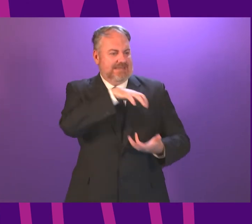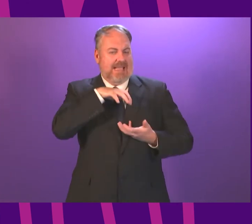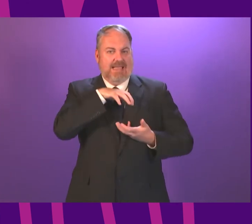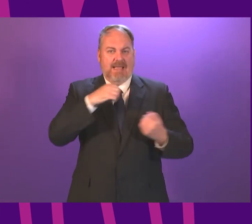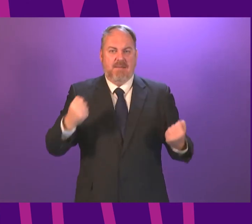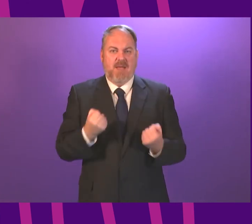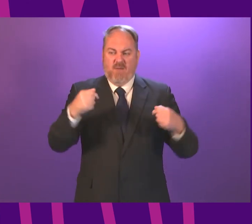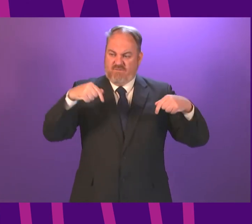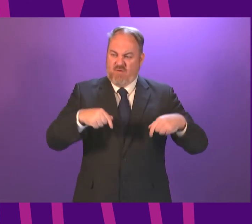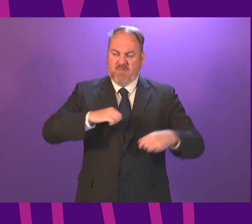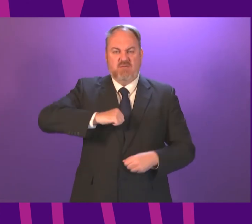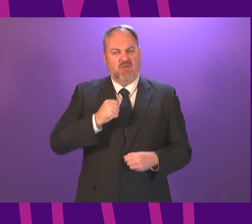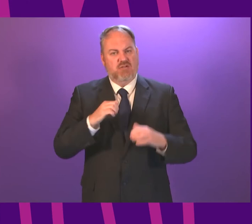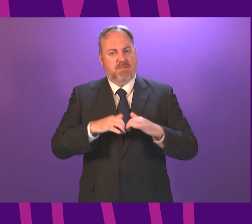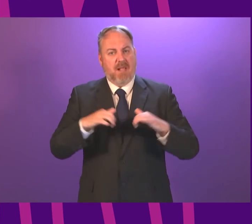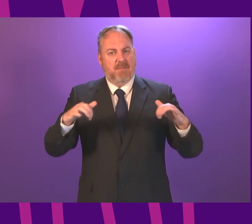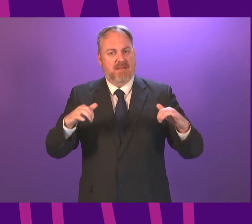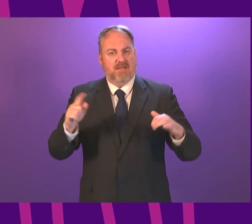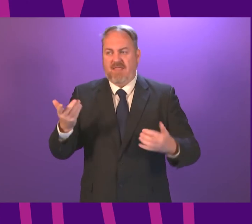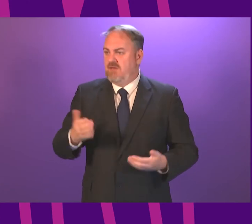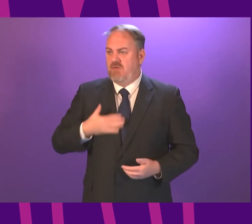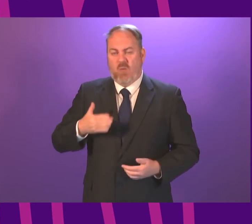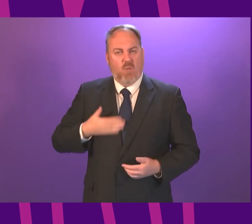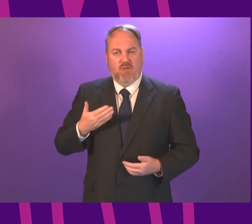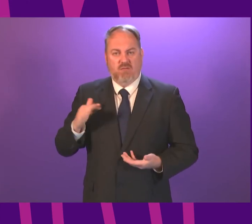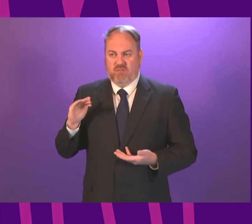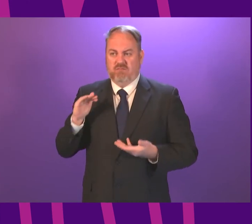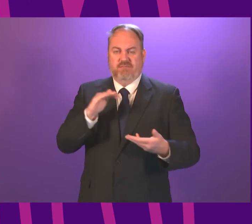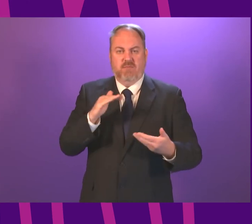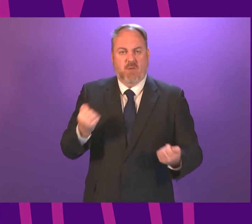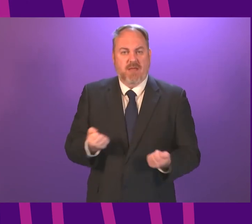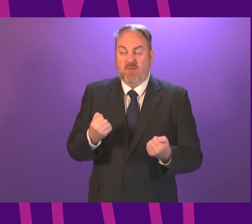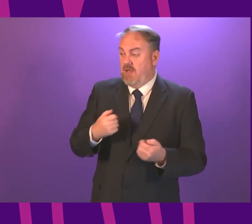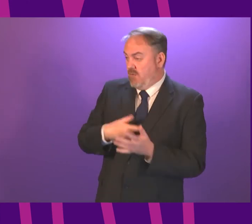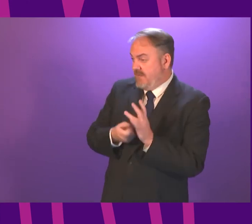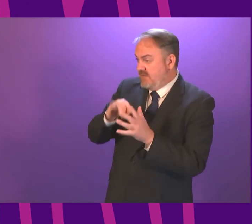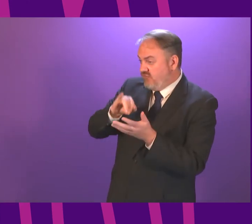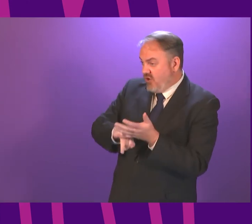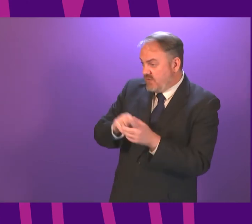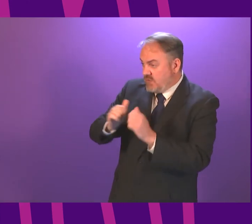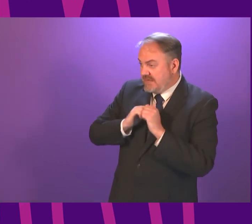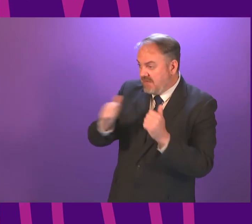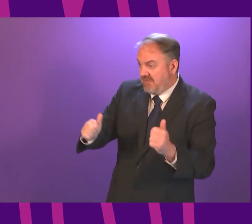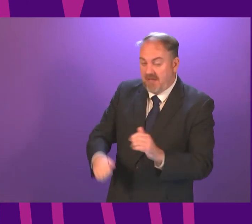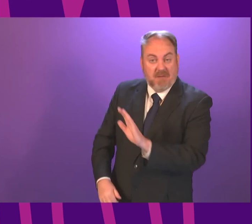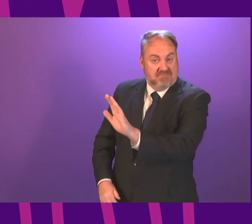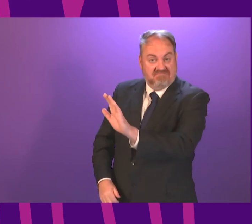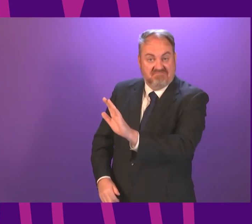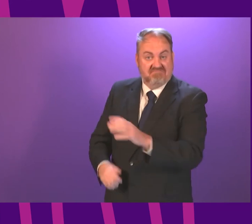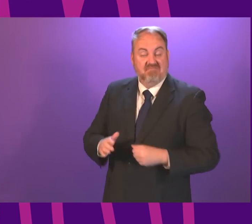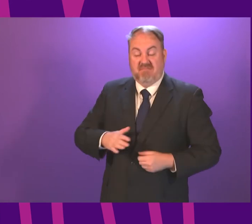this parliament. And that is a reality. I know it's an uncomfortable reality for Mr Ross, but it is a reality nevertheless.